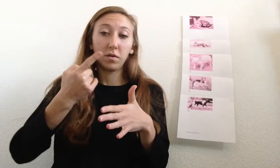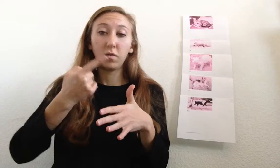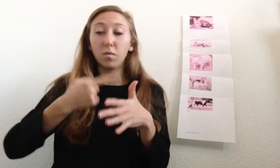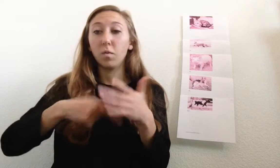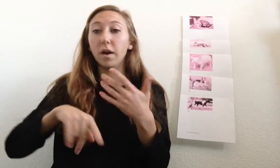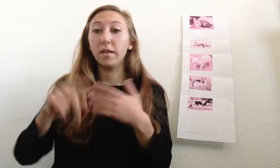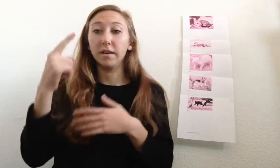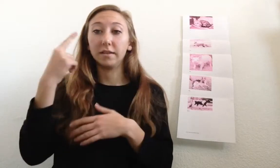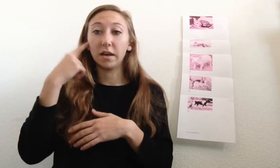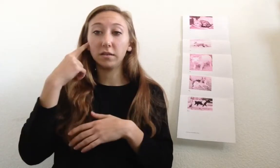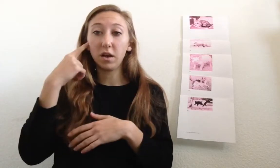what the sounds are?